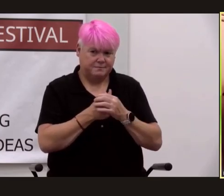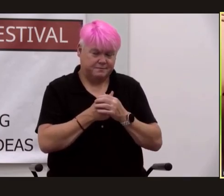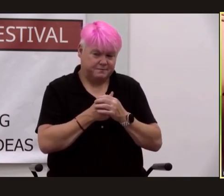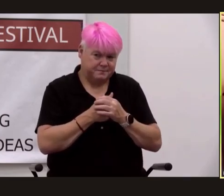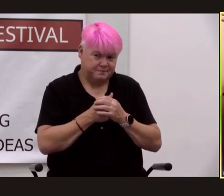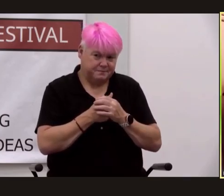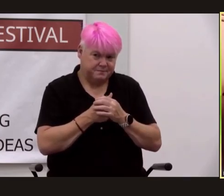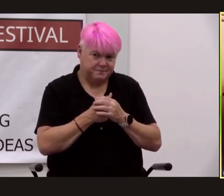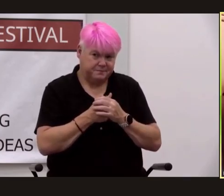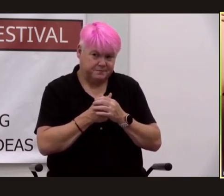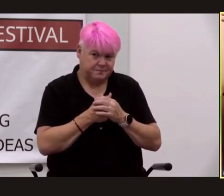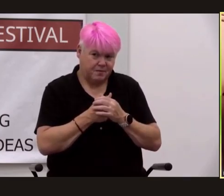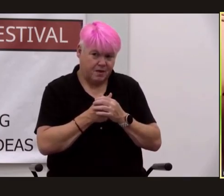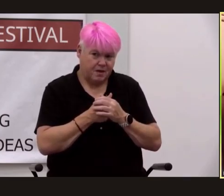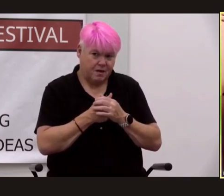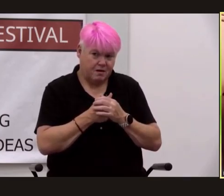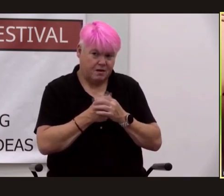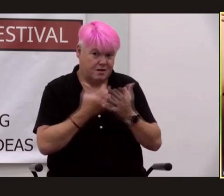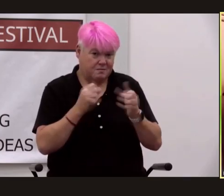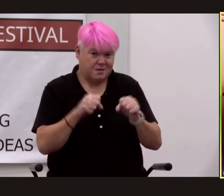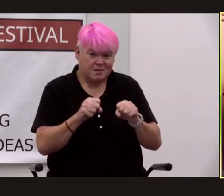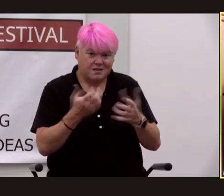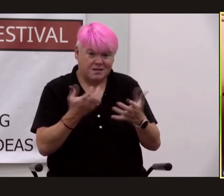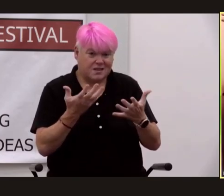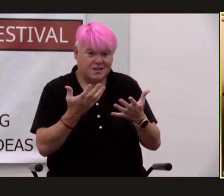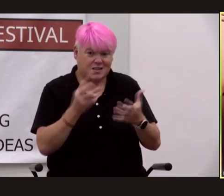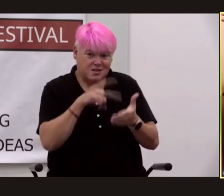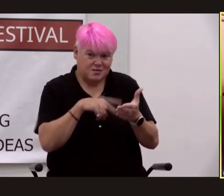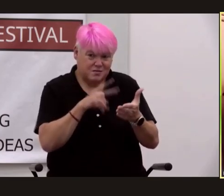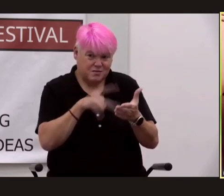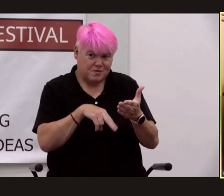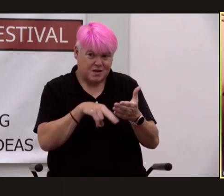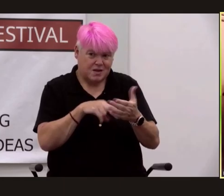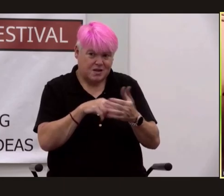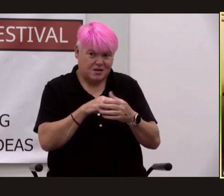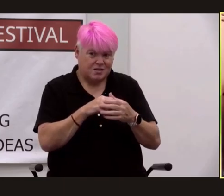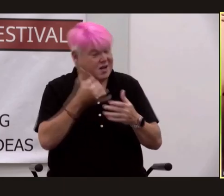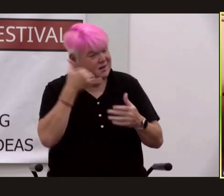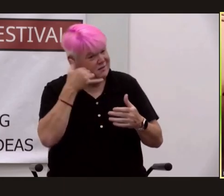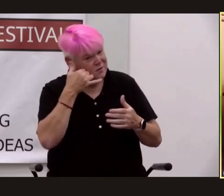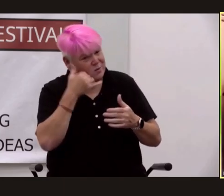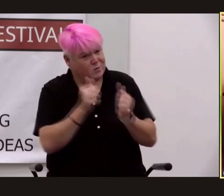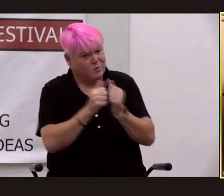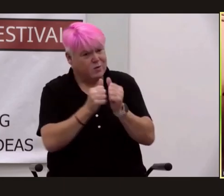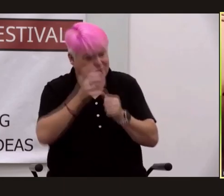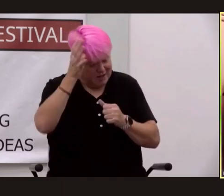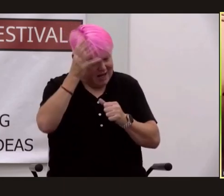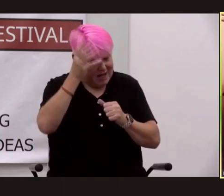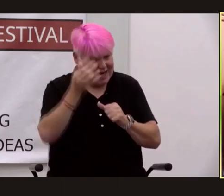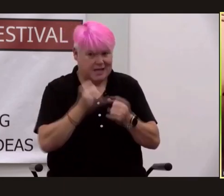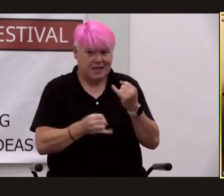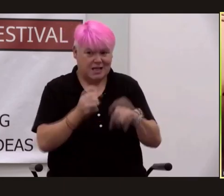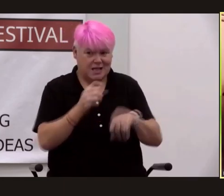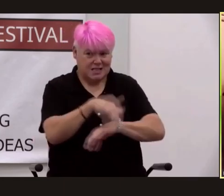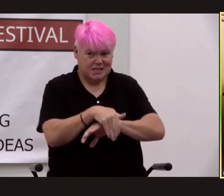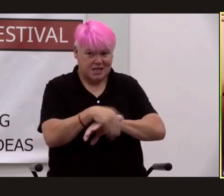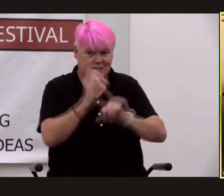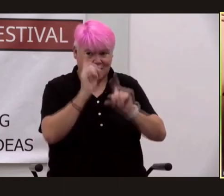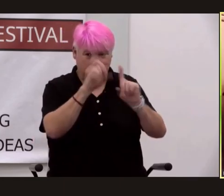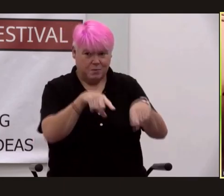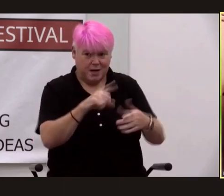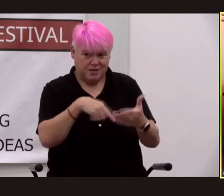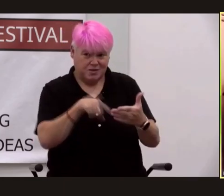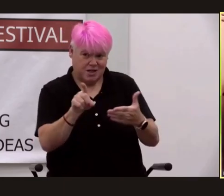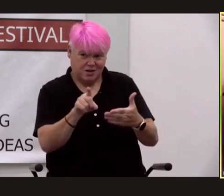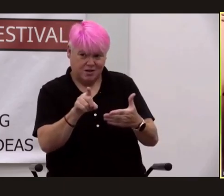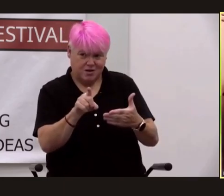apparently she'd agreed to phone her father last night but failed to do so he went by this morning to check on her and had